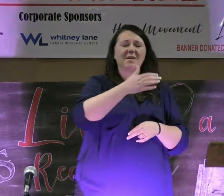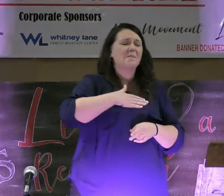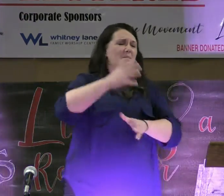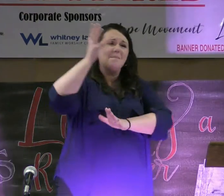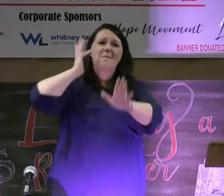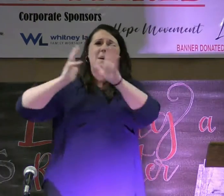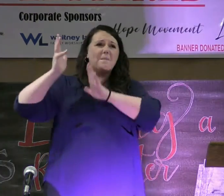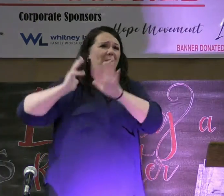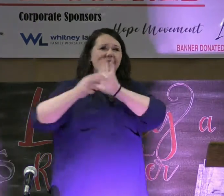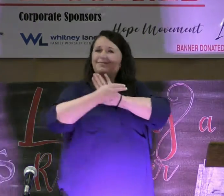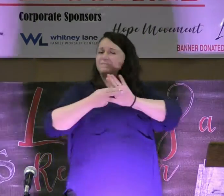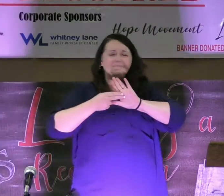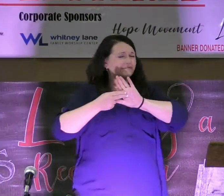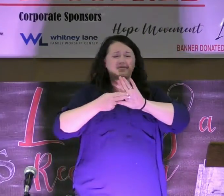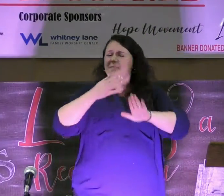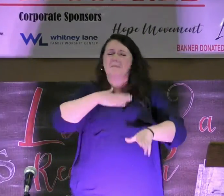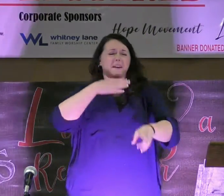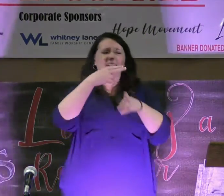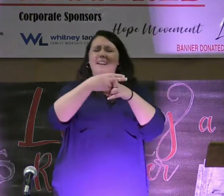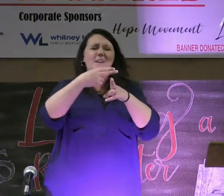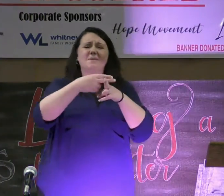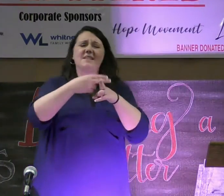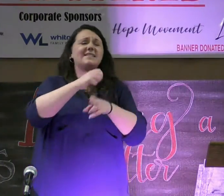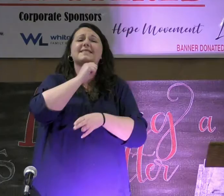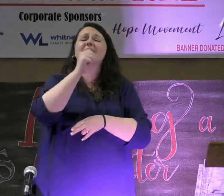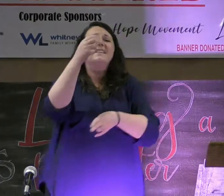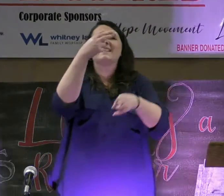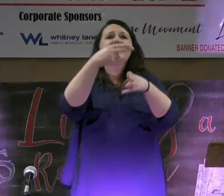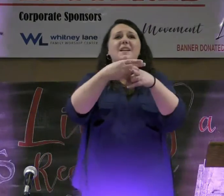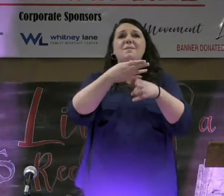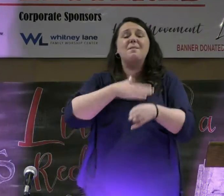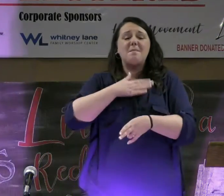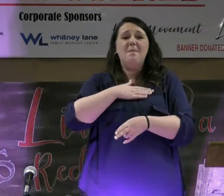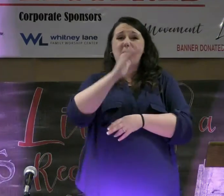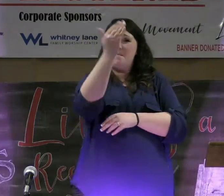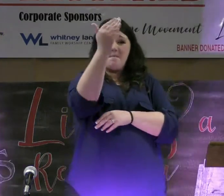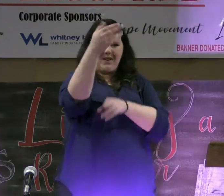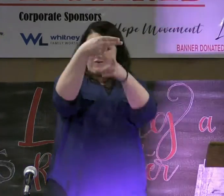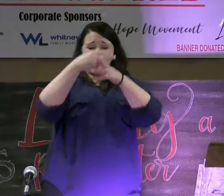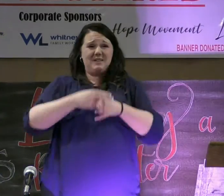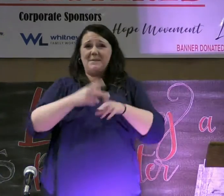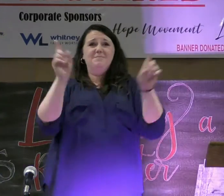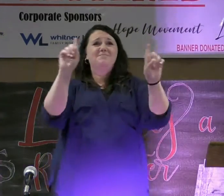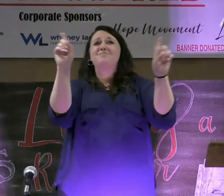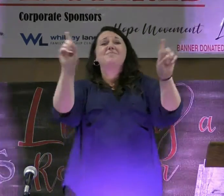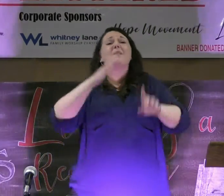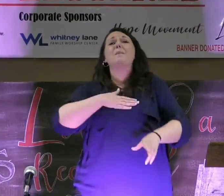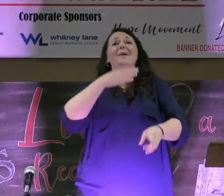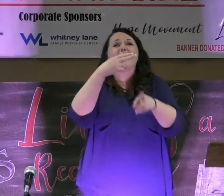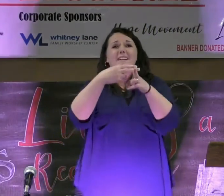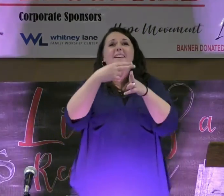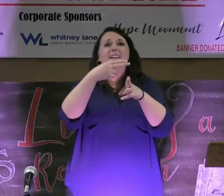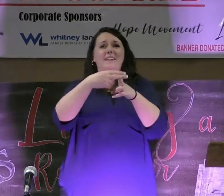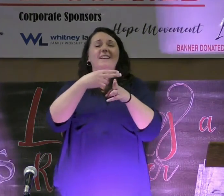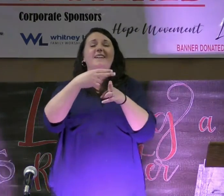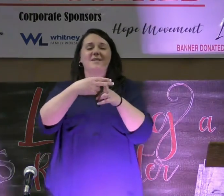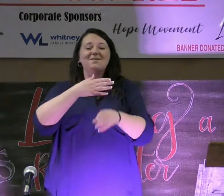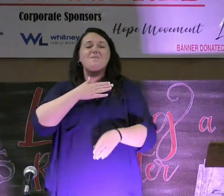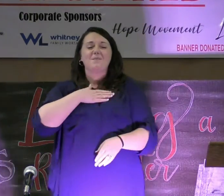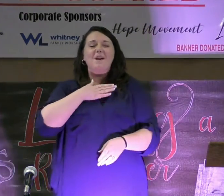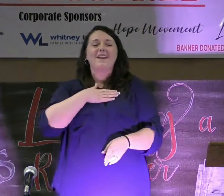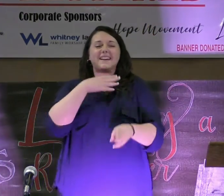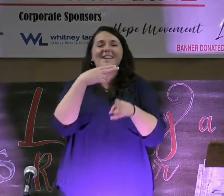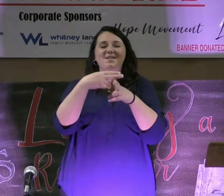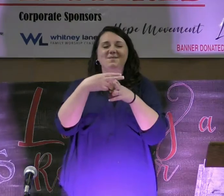past calls me. My name is not even the name my own mirror calls me. But my name, my